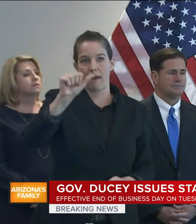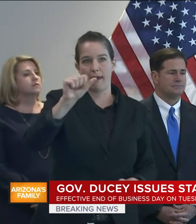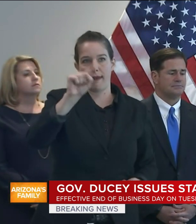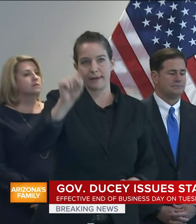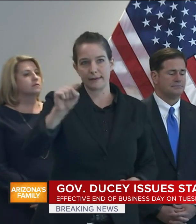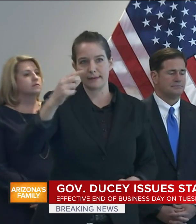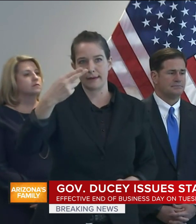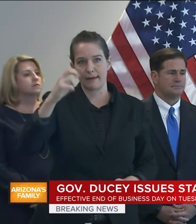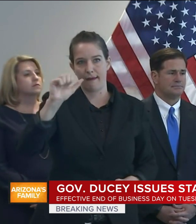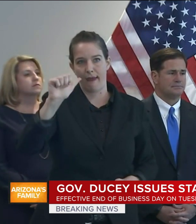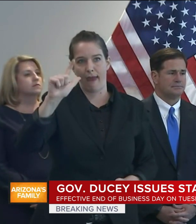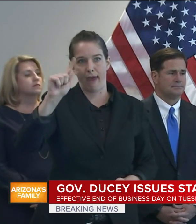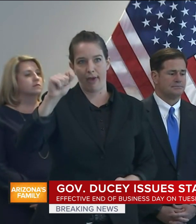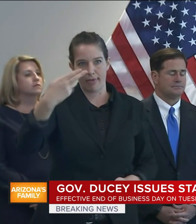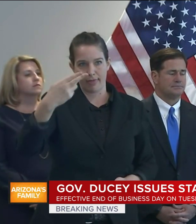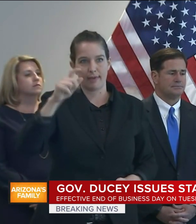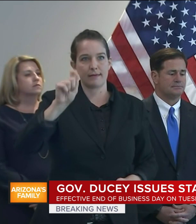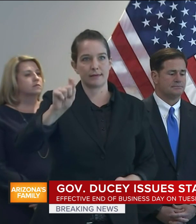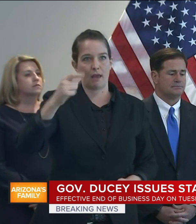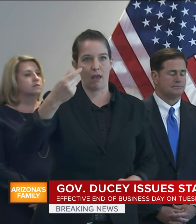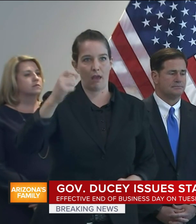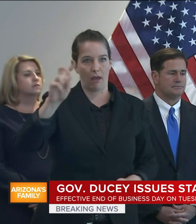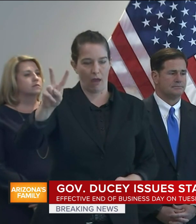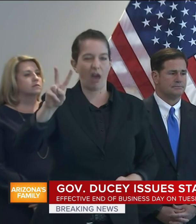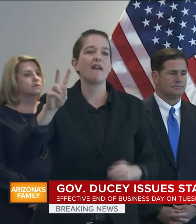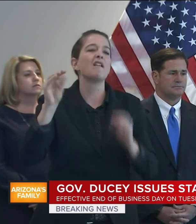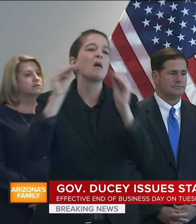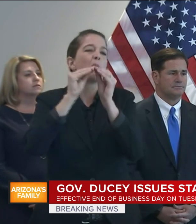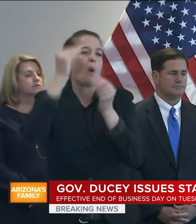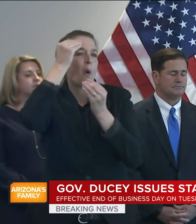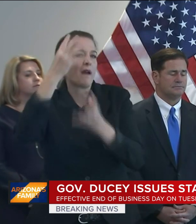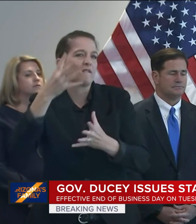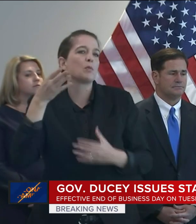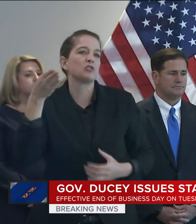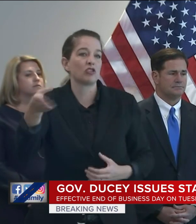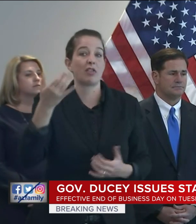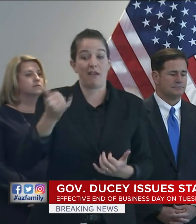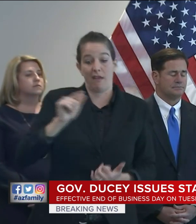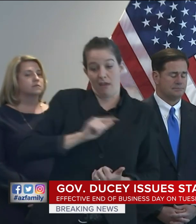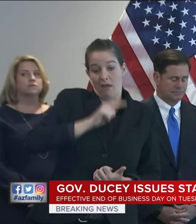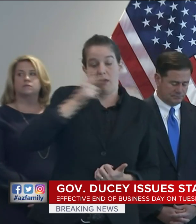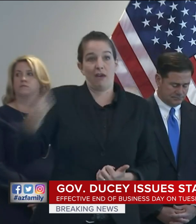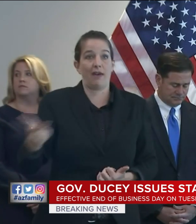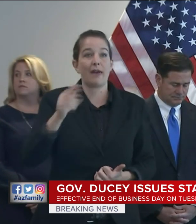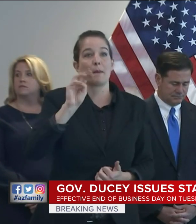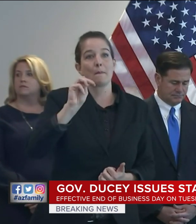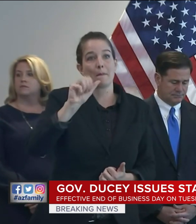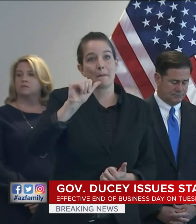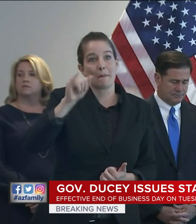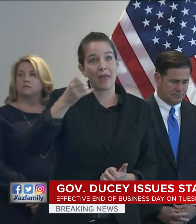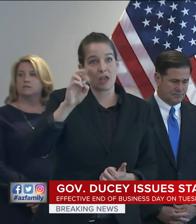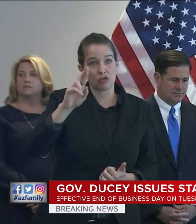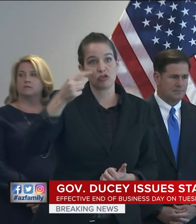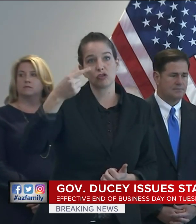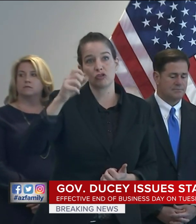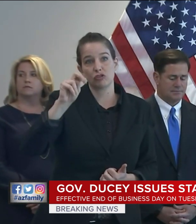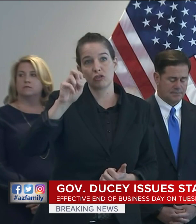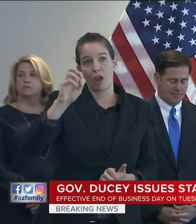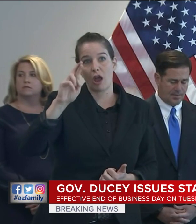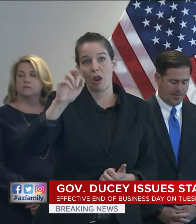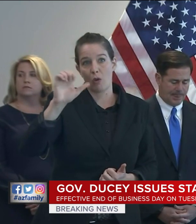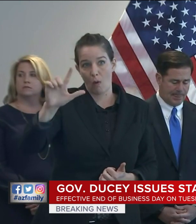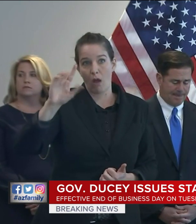.gov. With that, I'll hand it over to Major General McGuire, who through the Arizona Department of Emergency Management